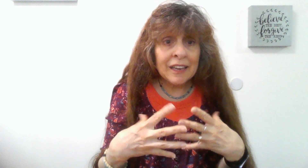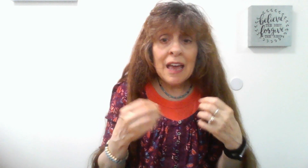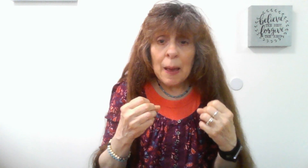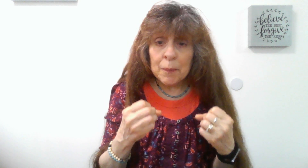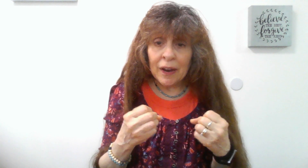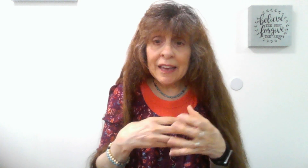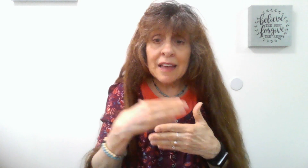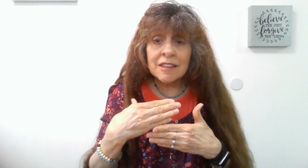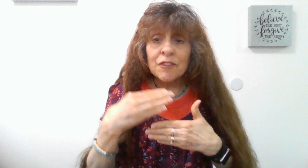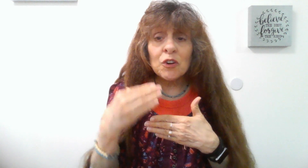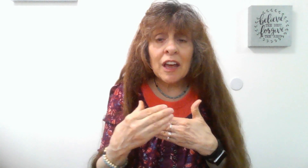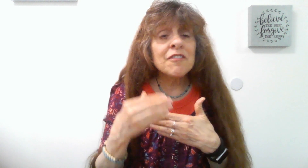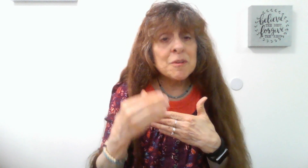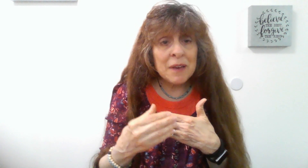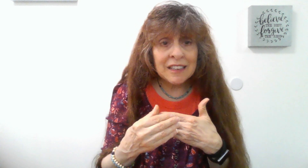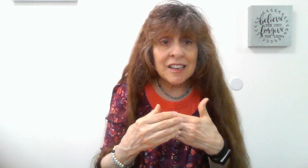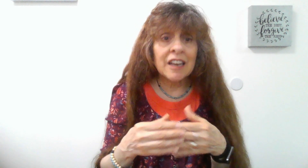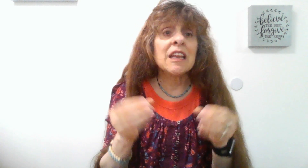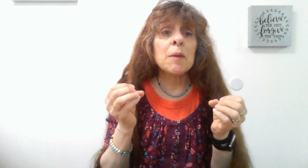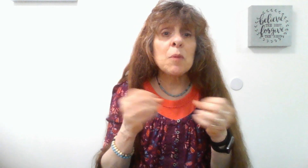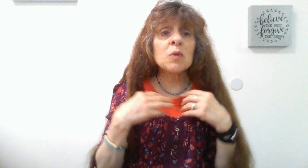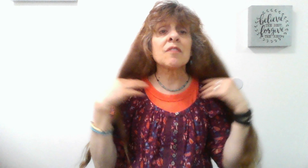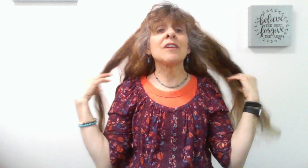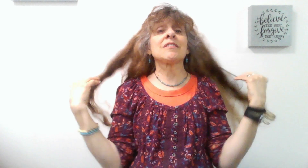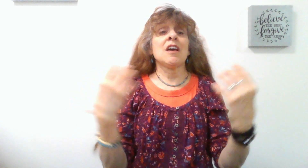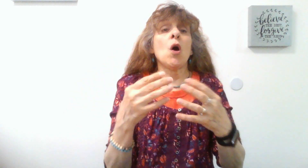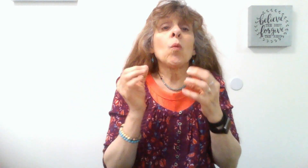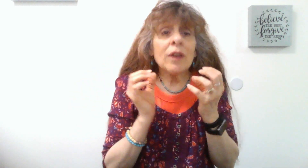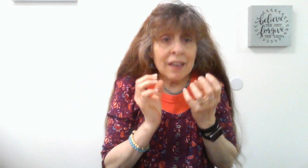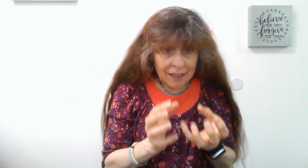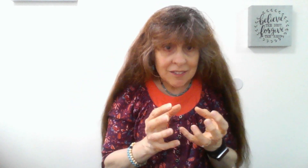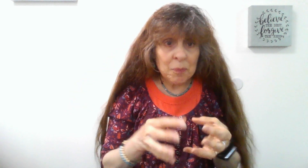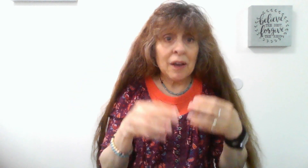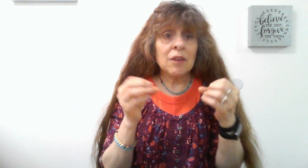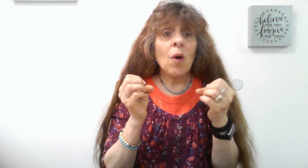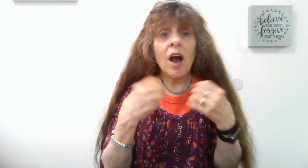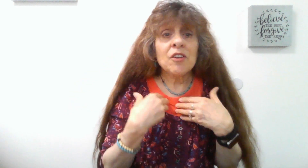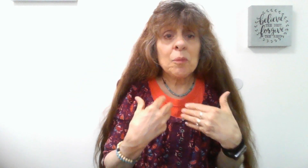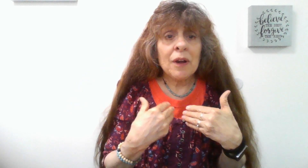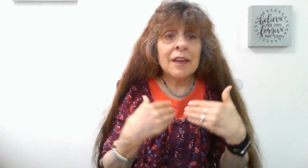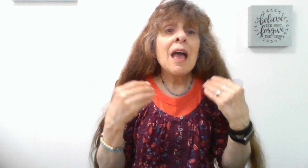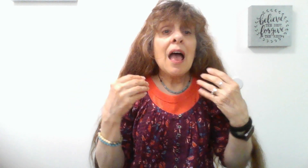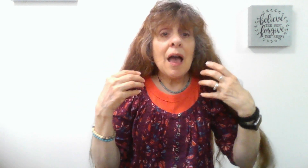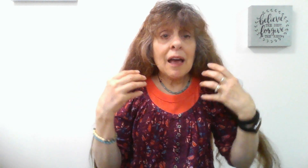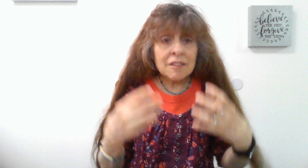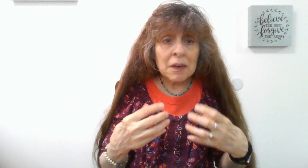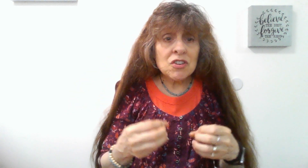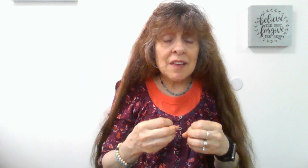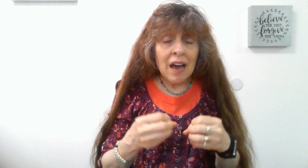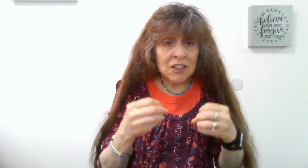and pray as if your life depended on it. And most of us, we neglect to pray. I don't pray as much as I